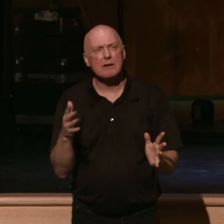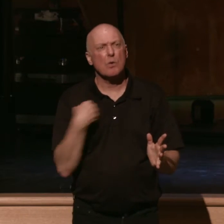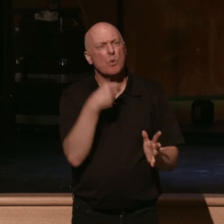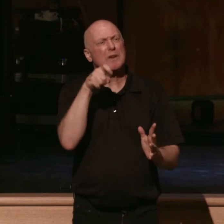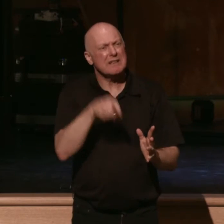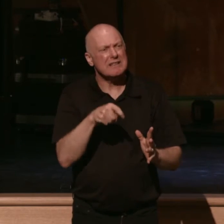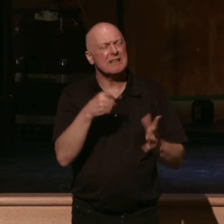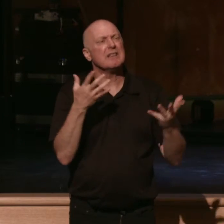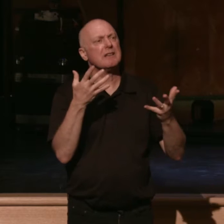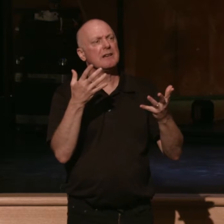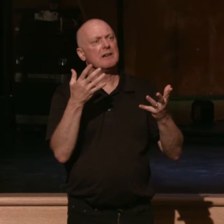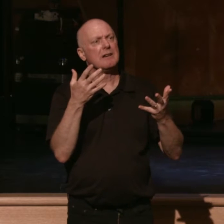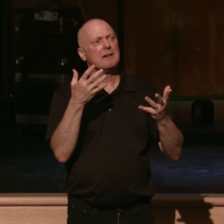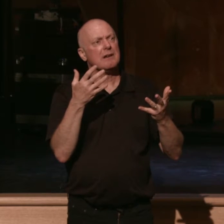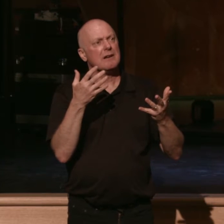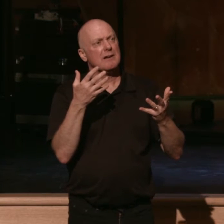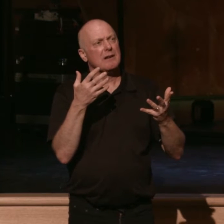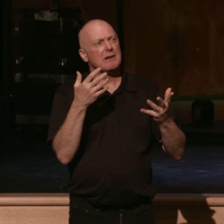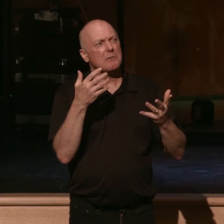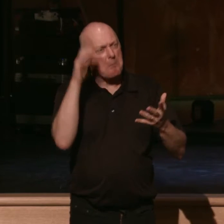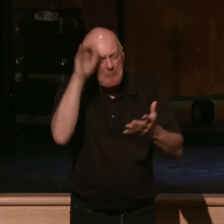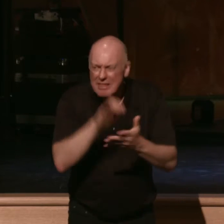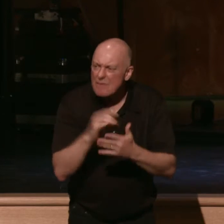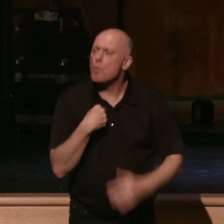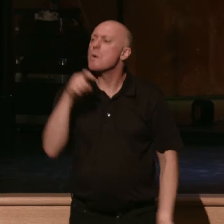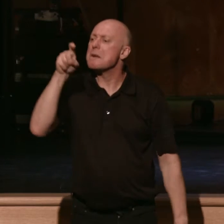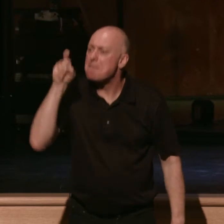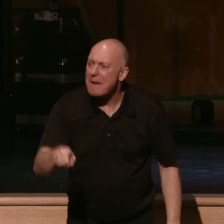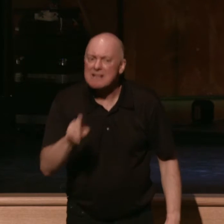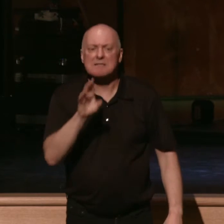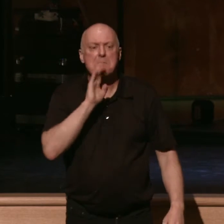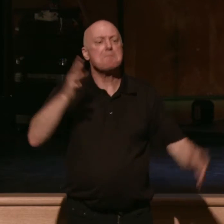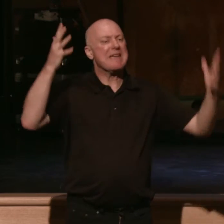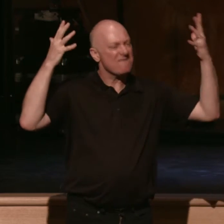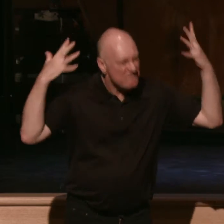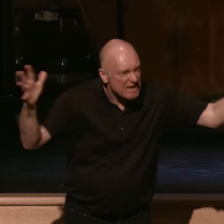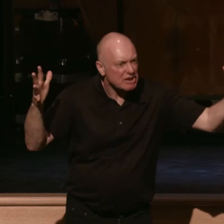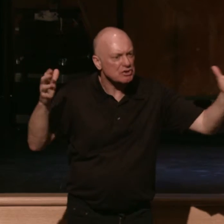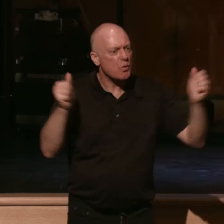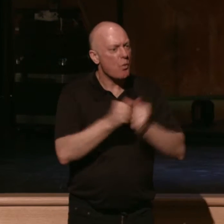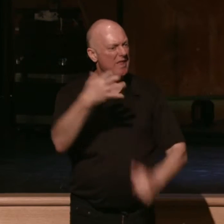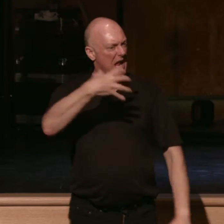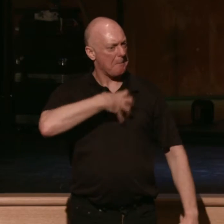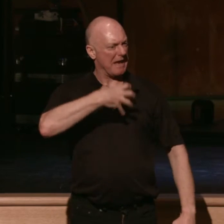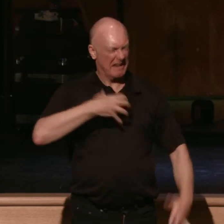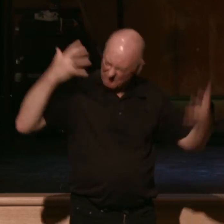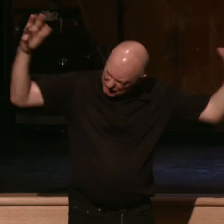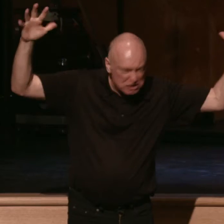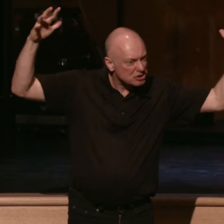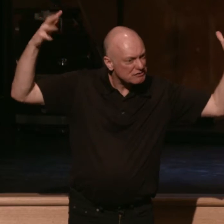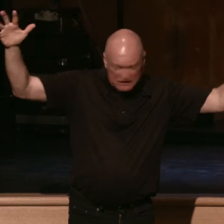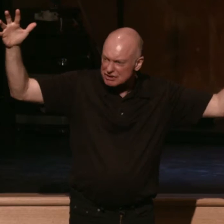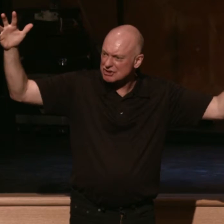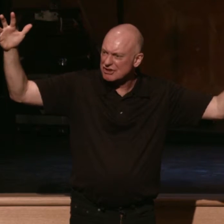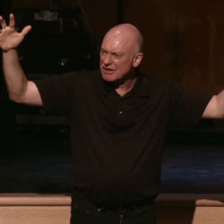reality that we must be done with complaining. A complaining heart